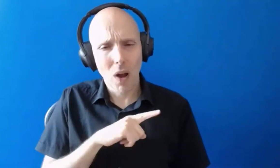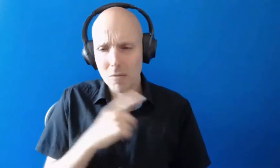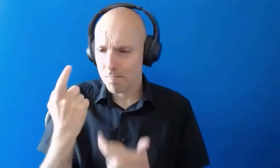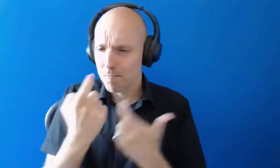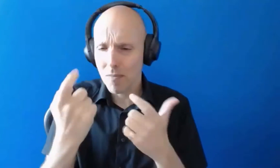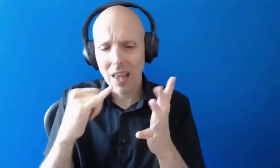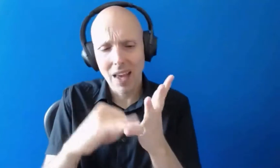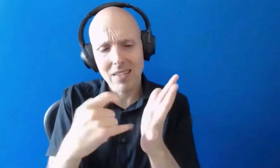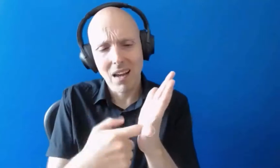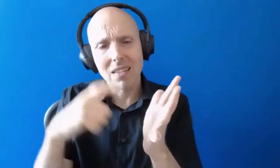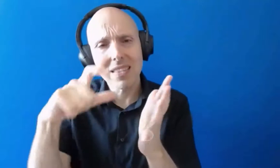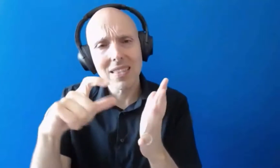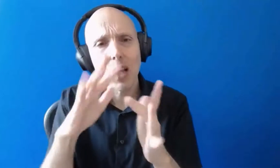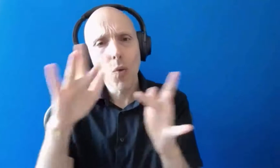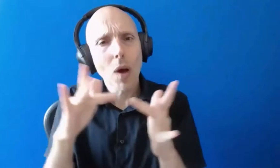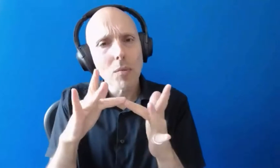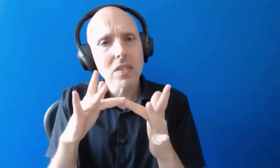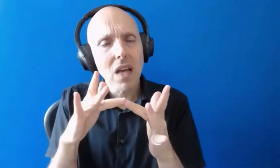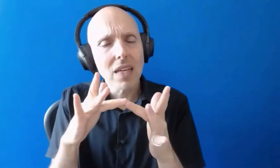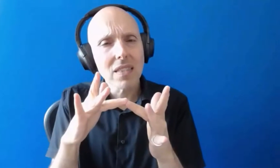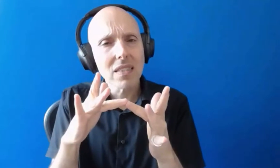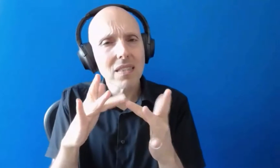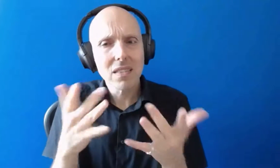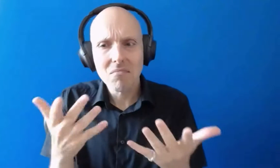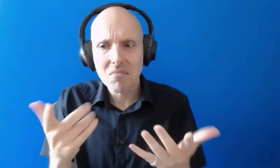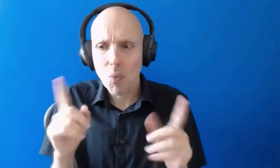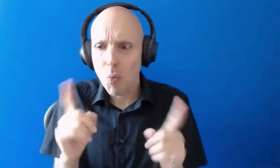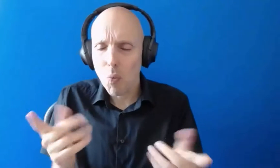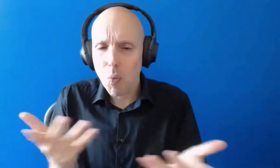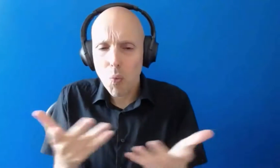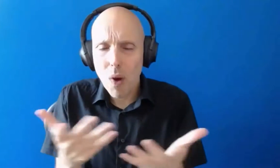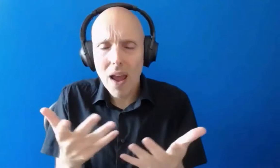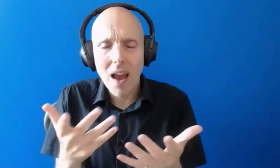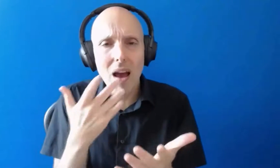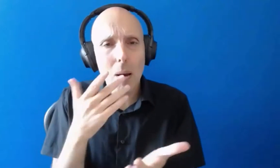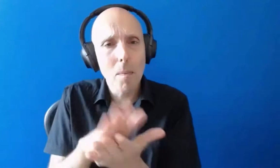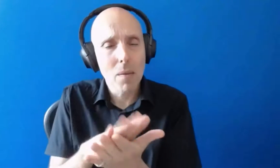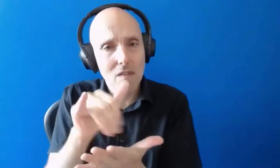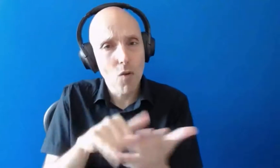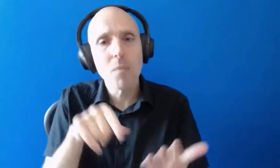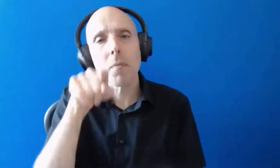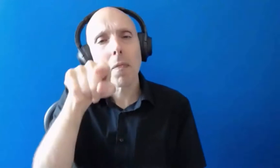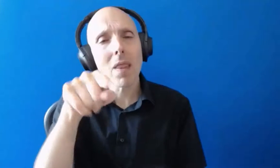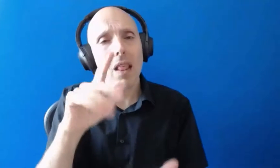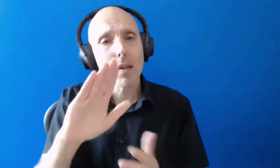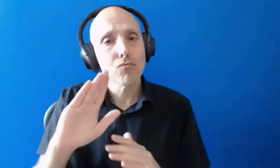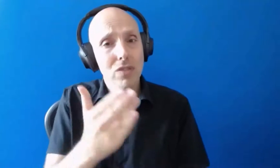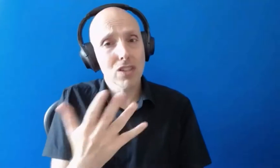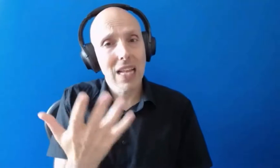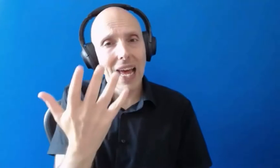thank you yes so the there is a link um in my presentation which i believe we're going to make um eligible